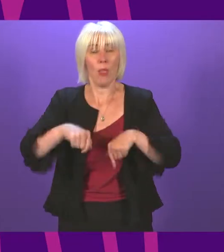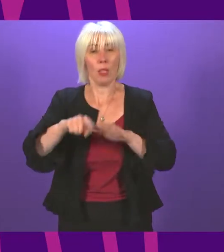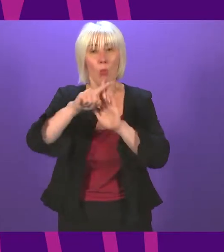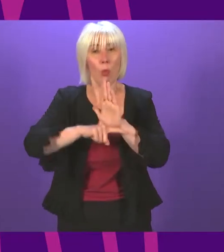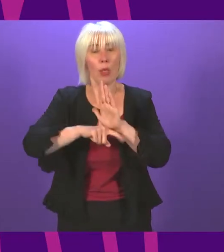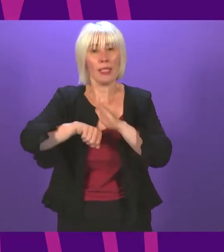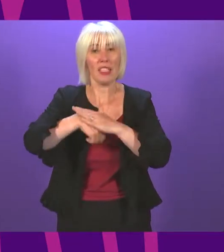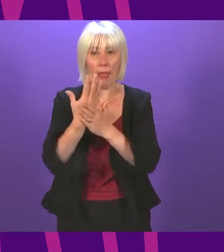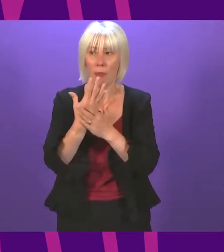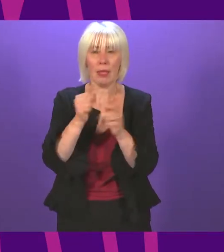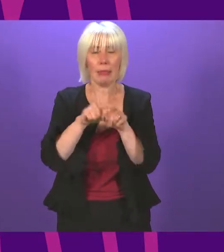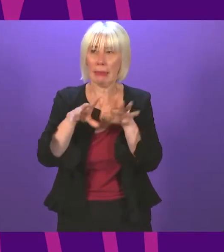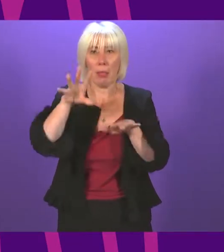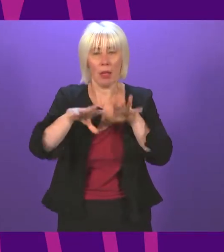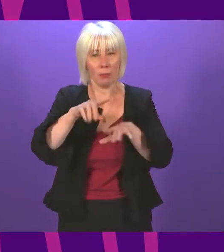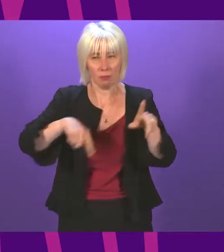and others like it.